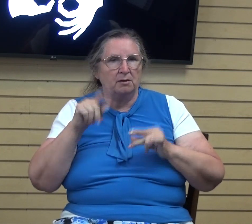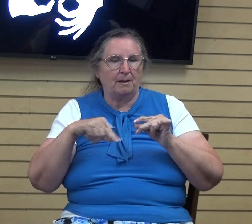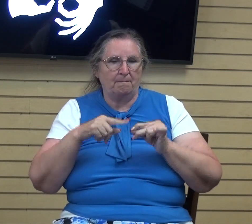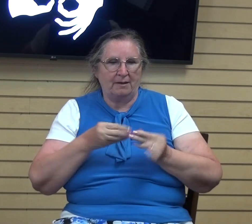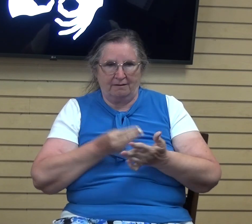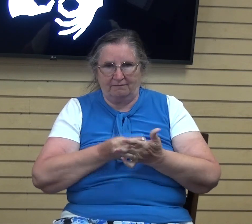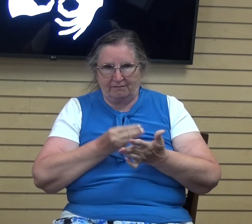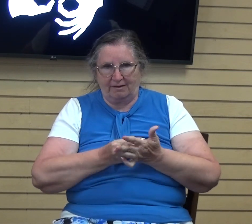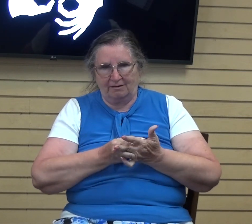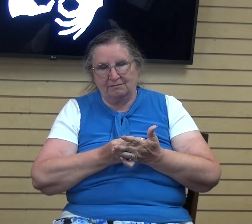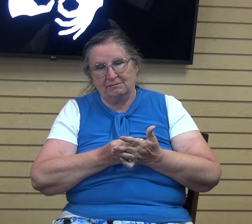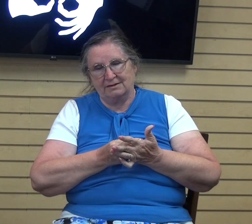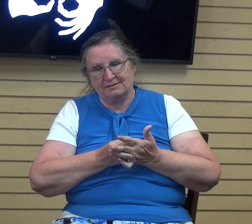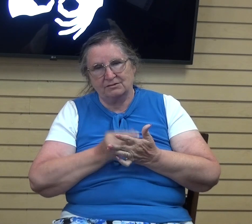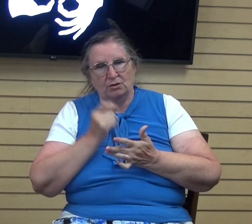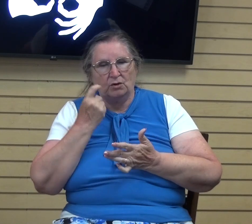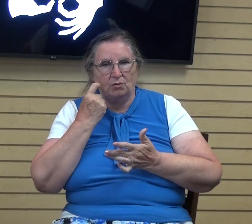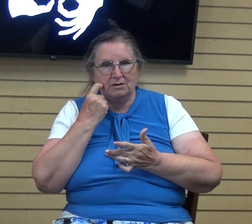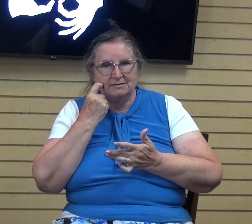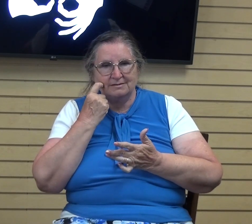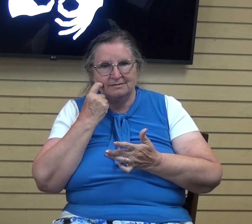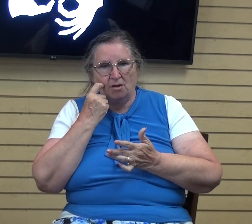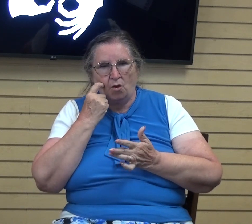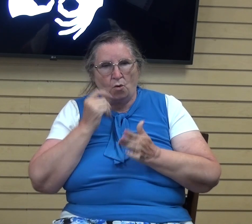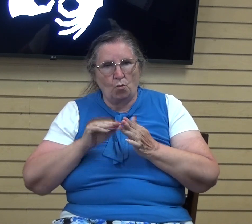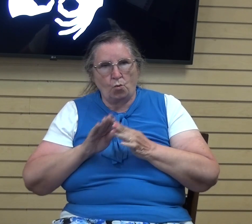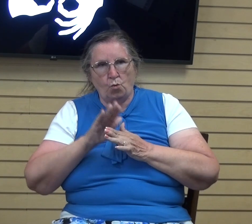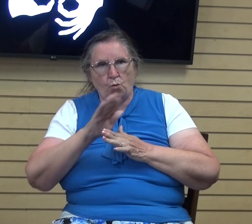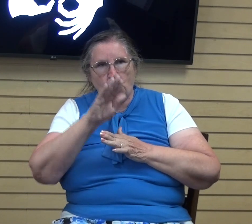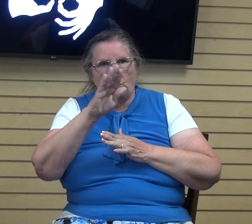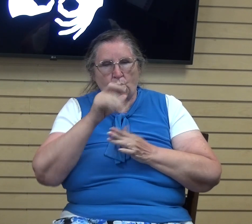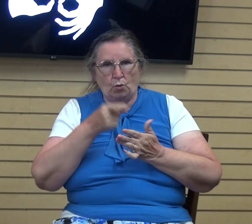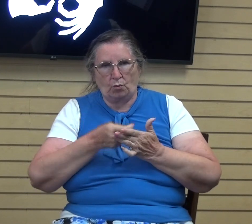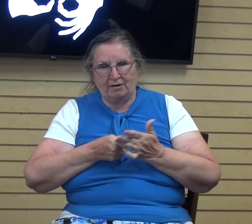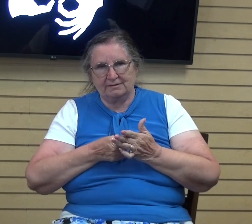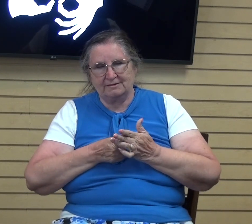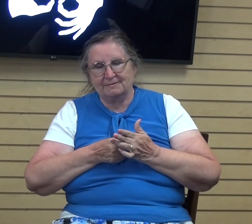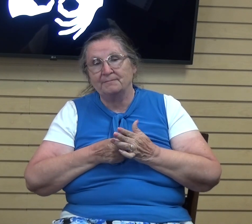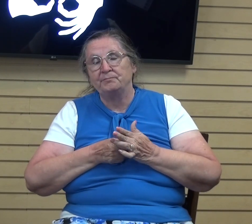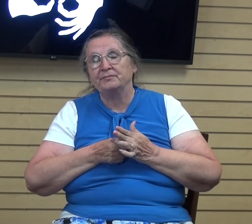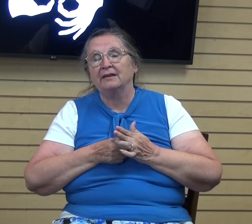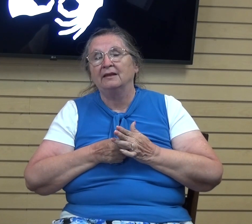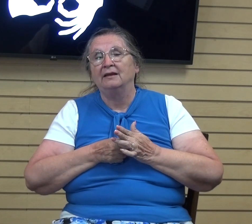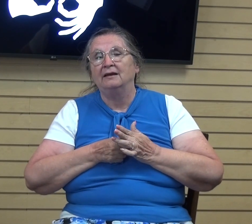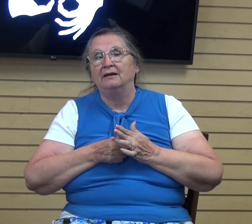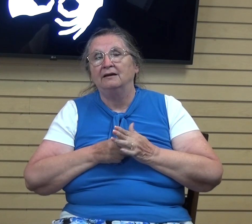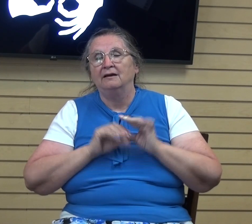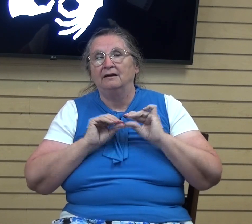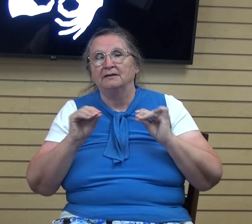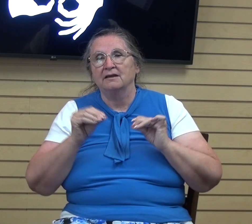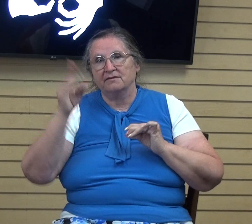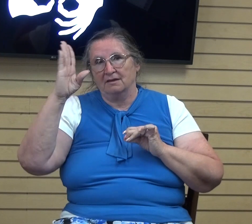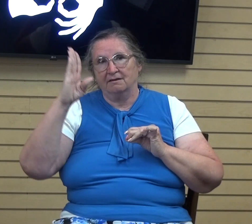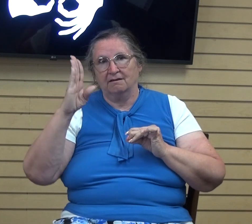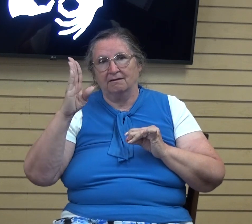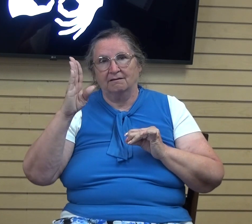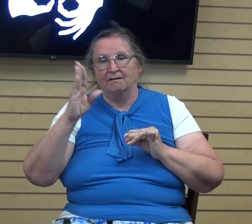reasonable because prices are soaring and, but that's just it. There's nothing that God's not going to